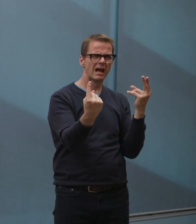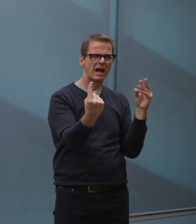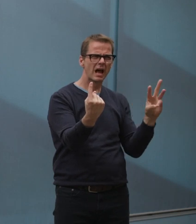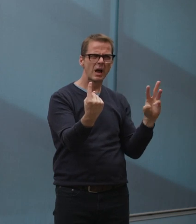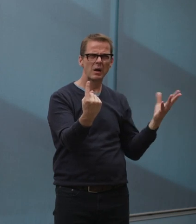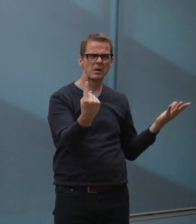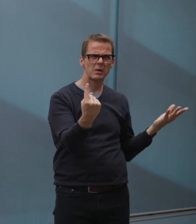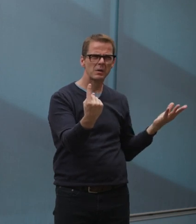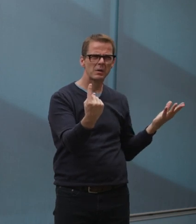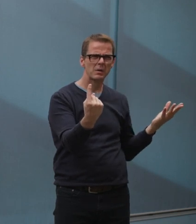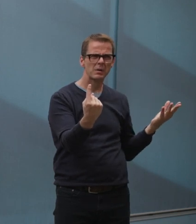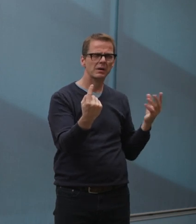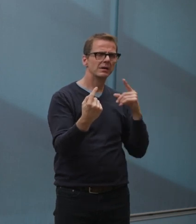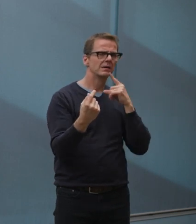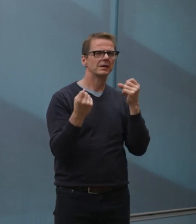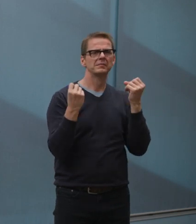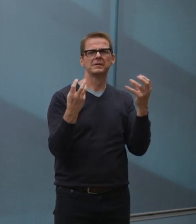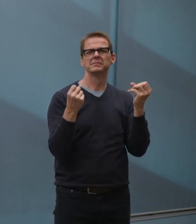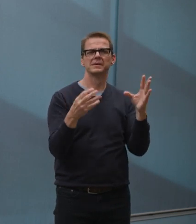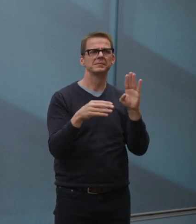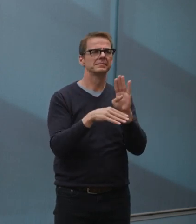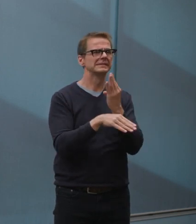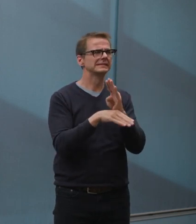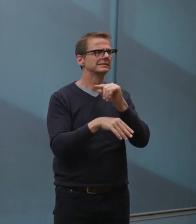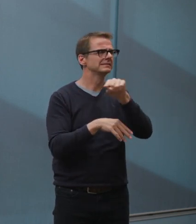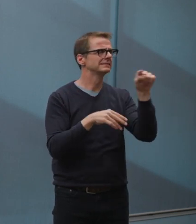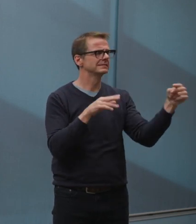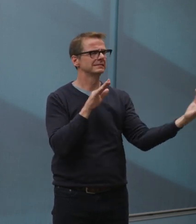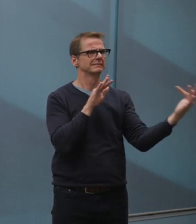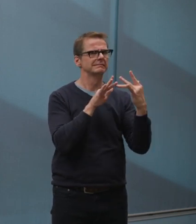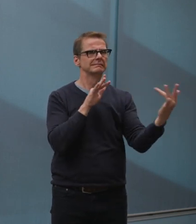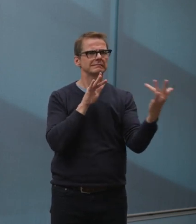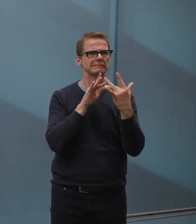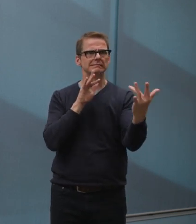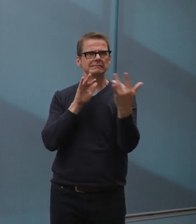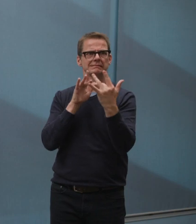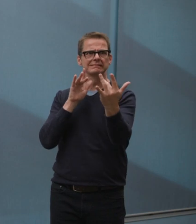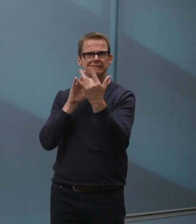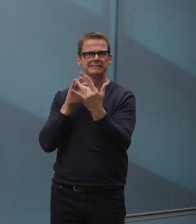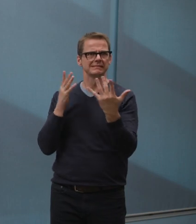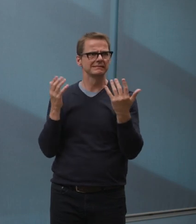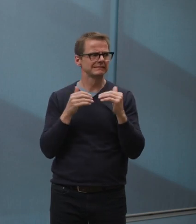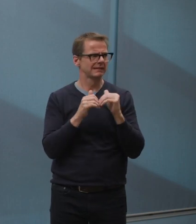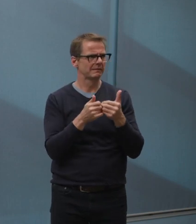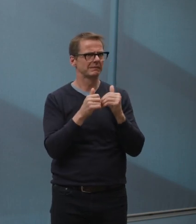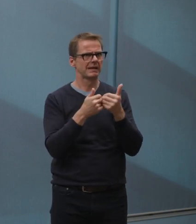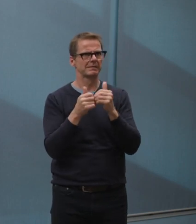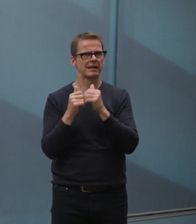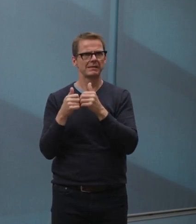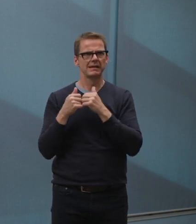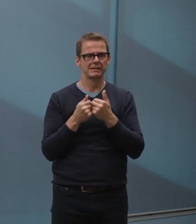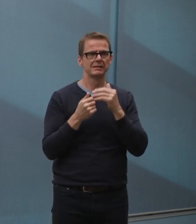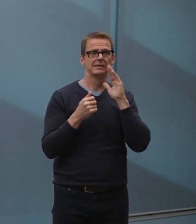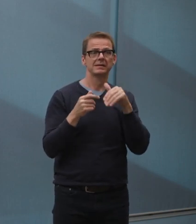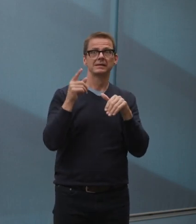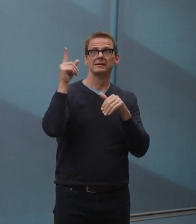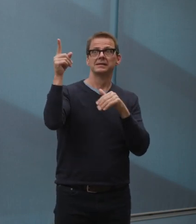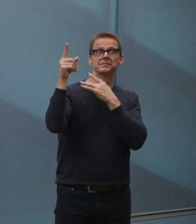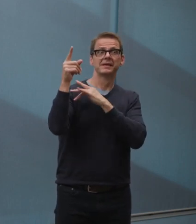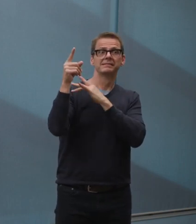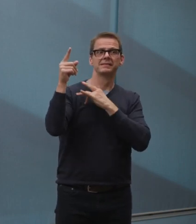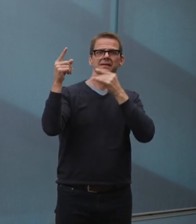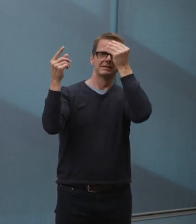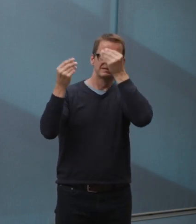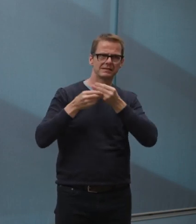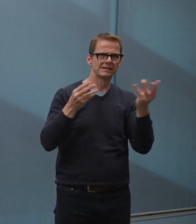businesses that have been signaled for May 14th opening. We've also had to look to